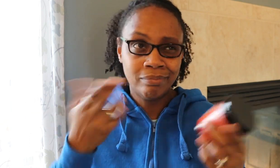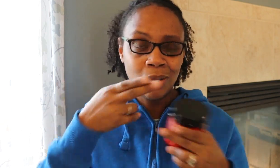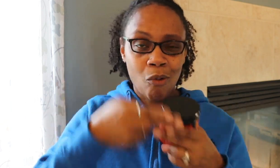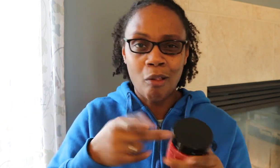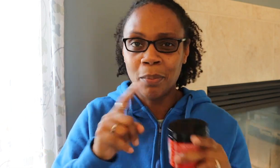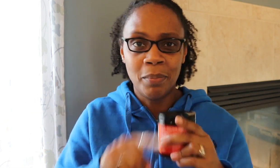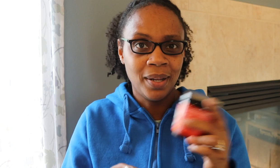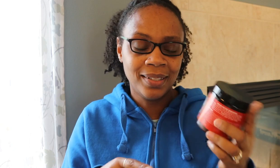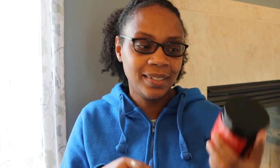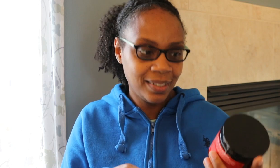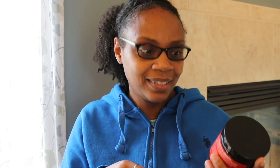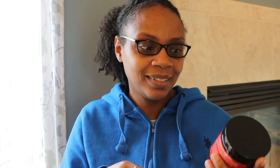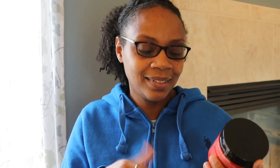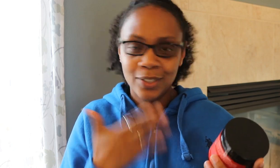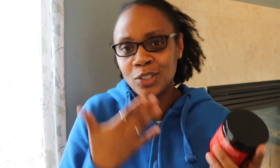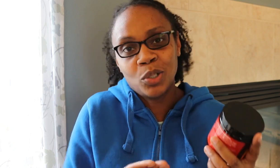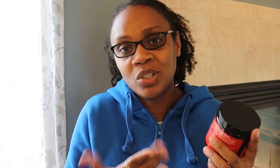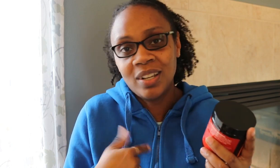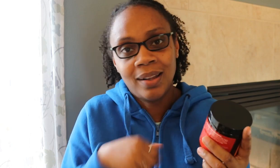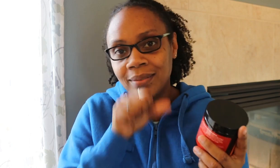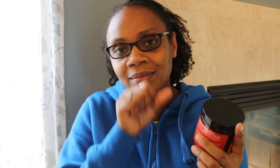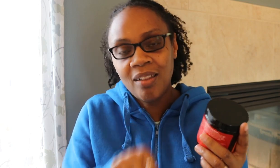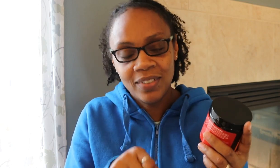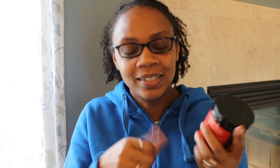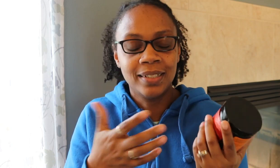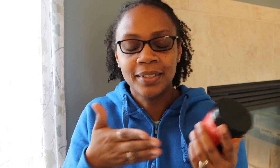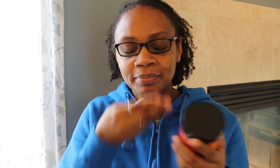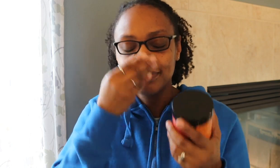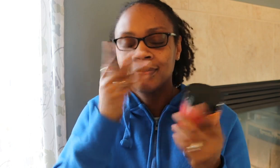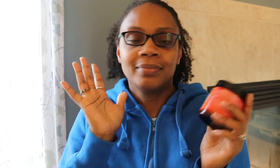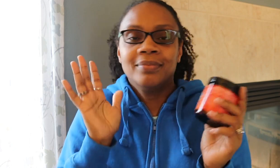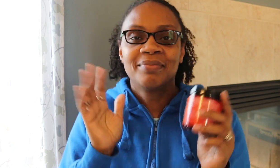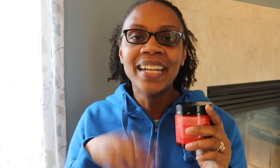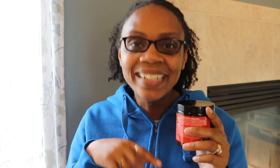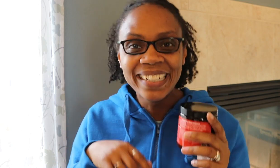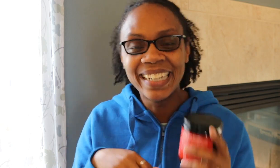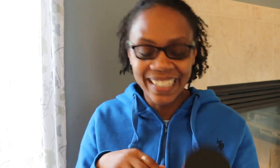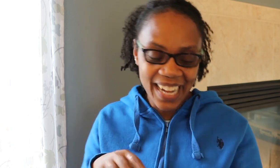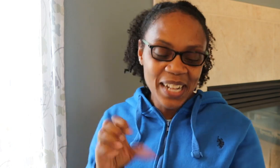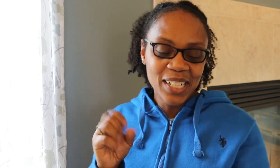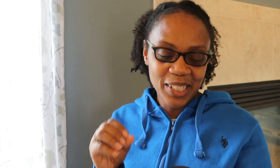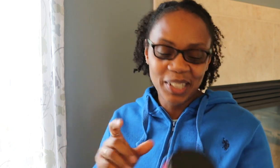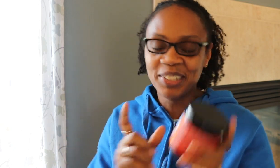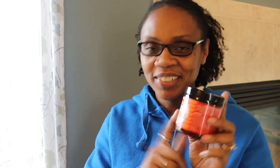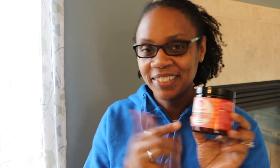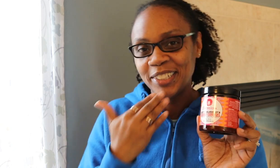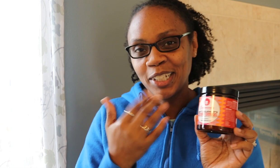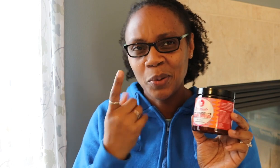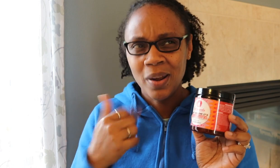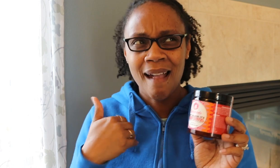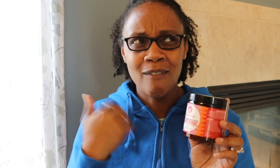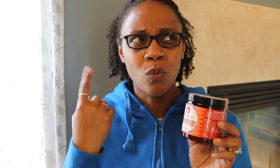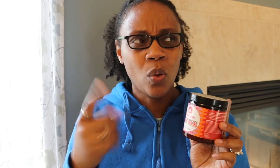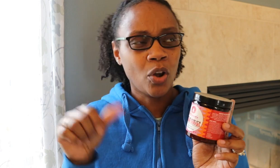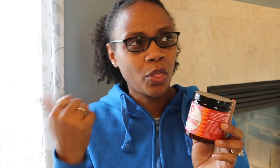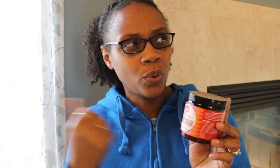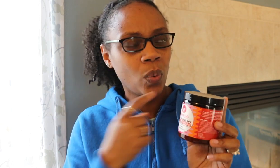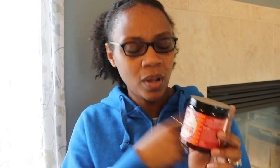even call that scent, but that's what it's like. It's good for me. I love to smell it. So I enjoy using this one. I